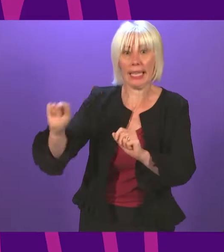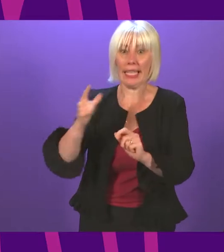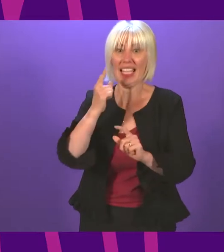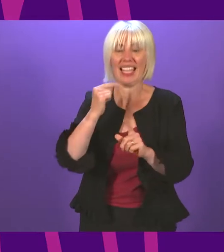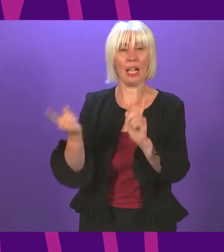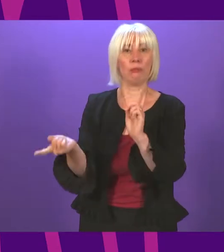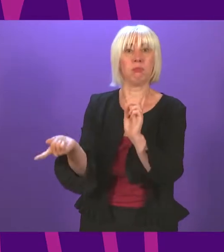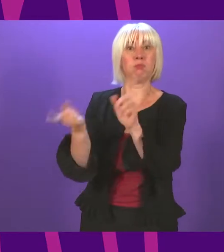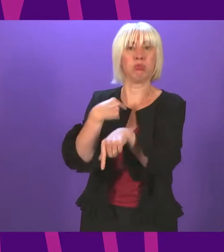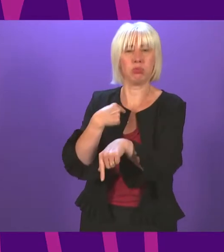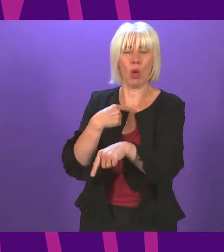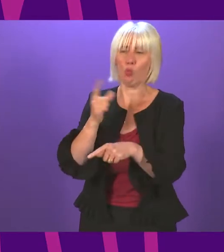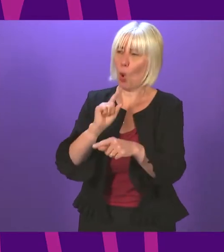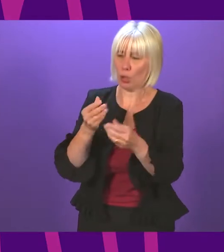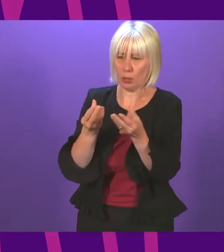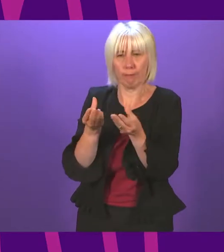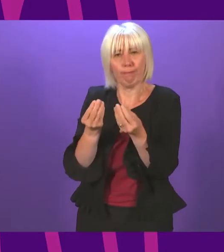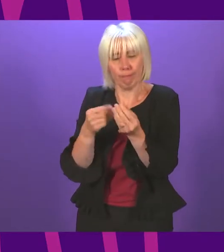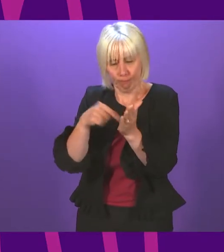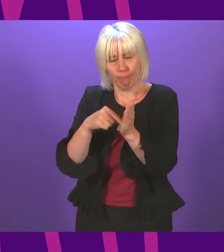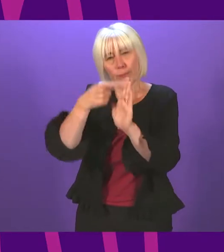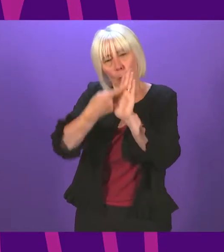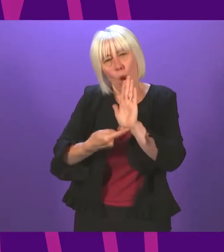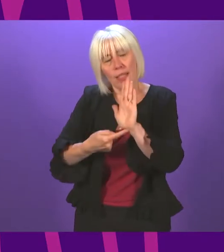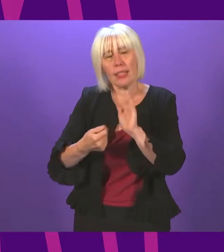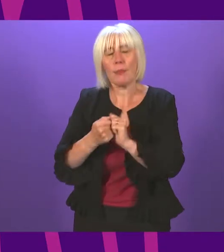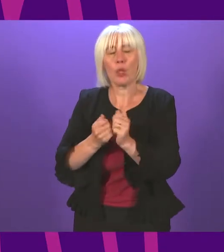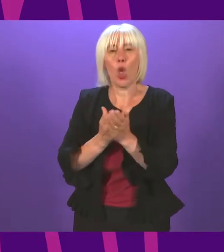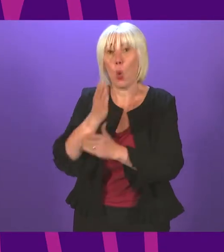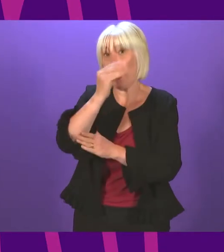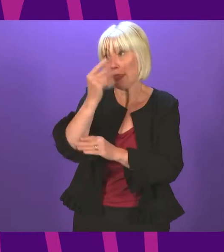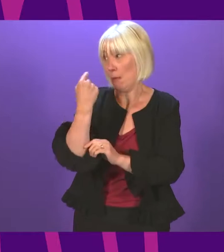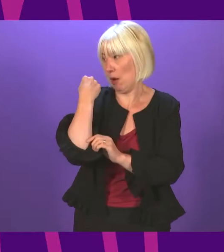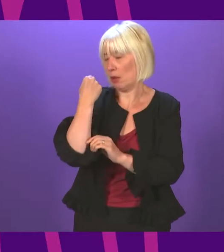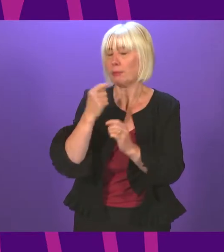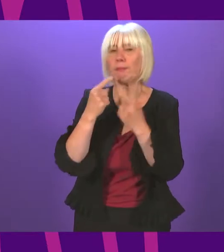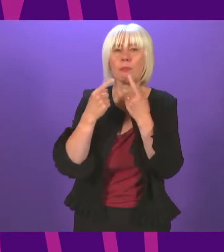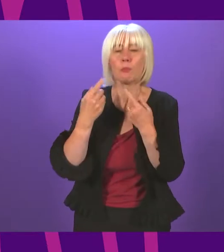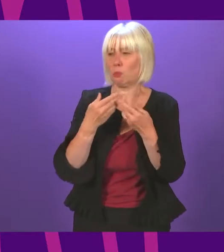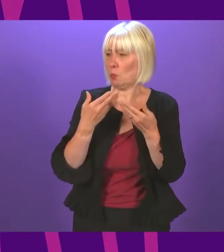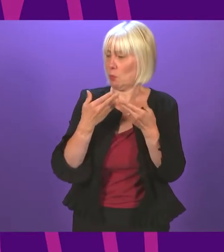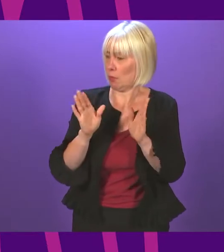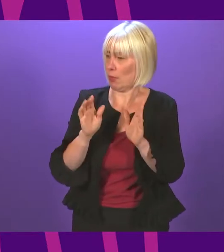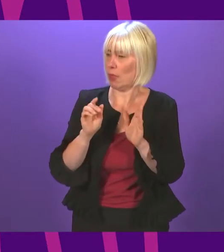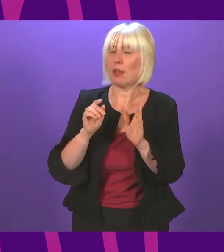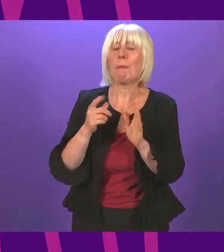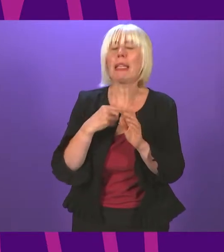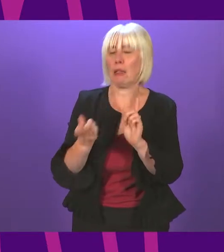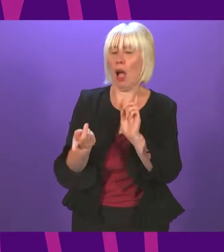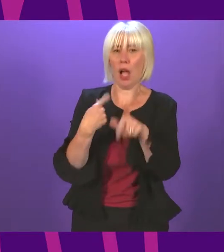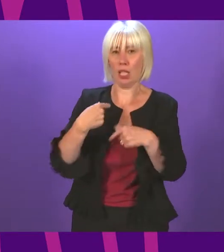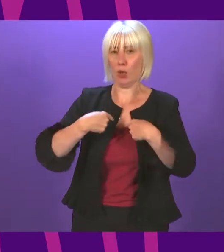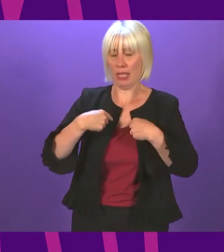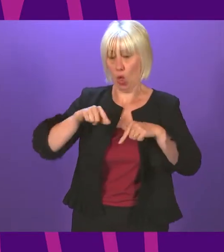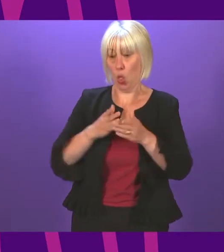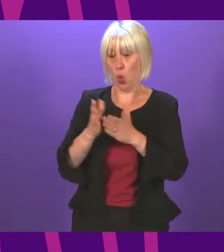the substance of policy and delivery during the summer it was disclosed in a parliamentary answer to me that